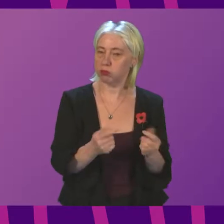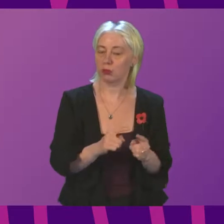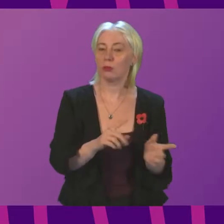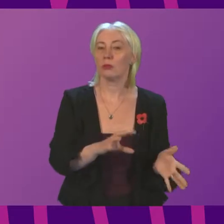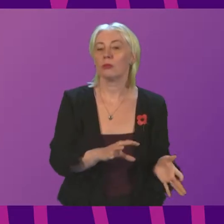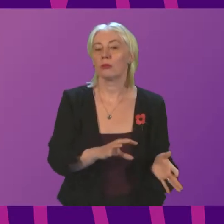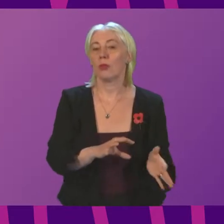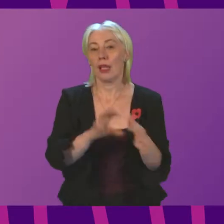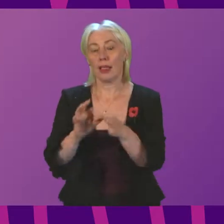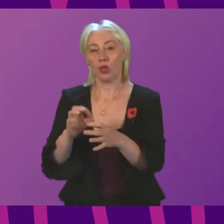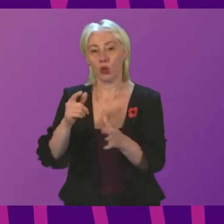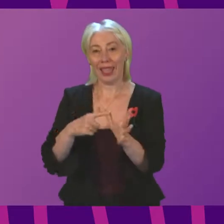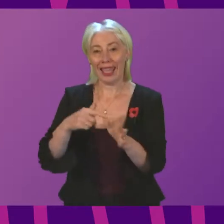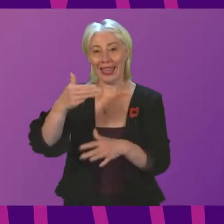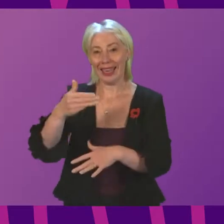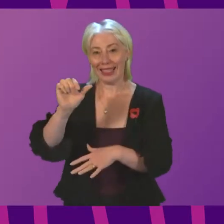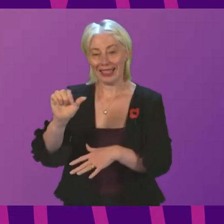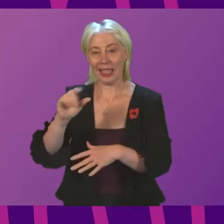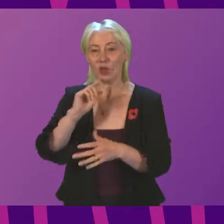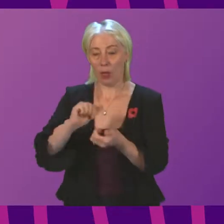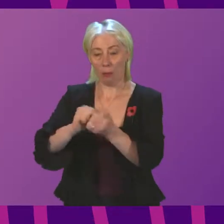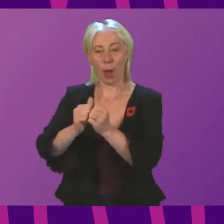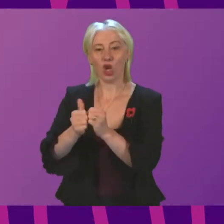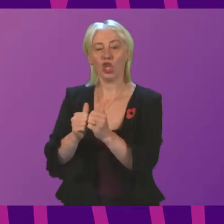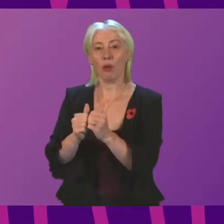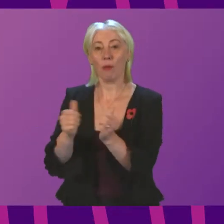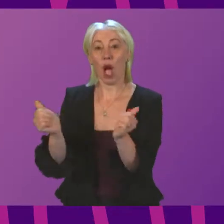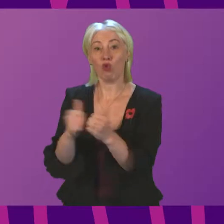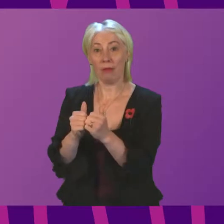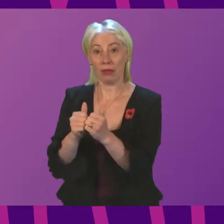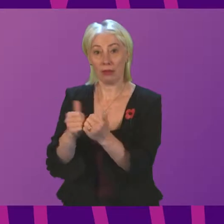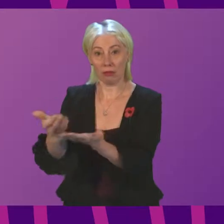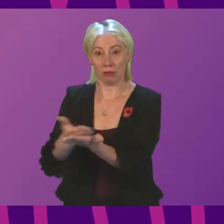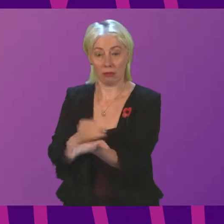in relation to the A96 are covered in the partnership agreement, which